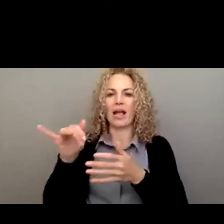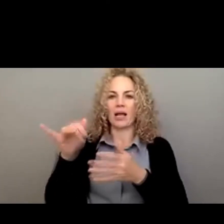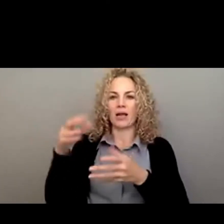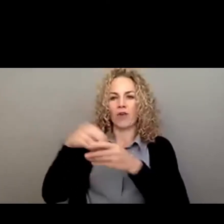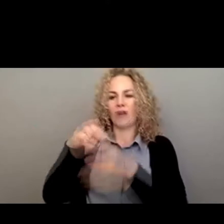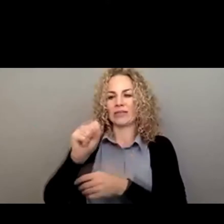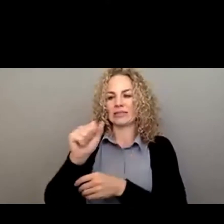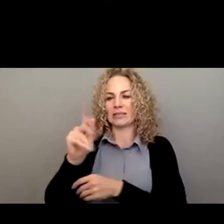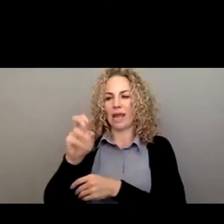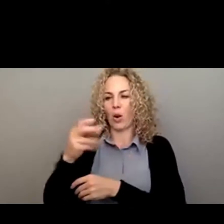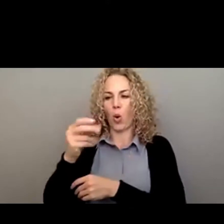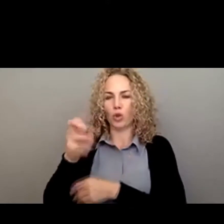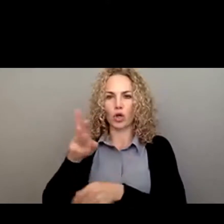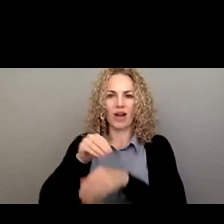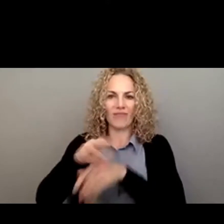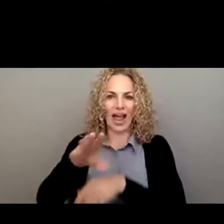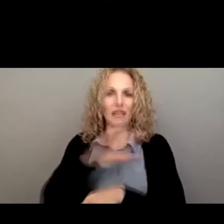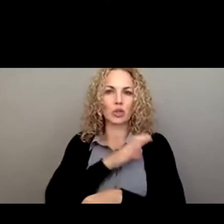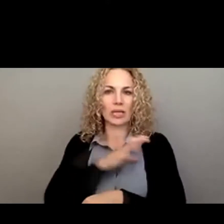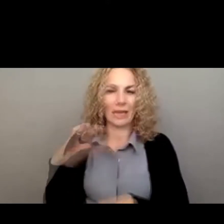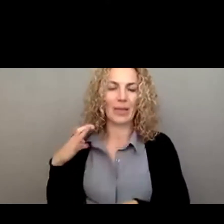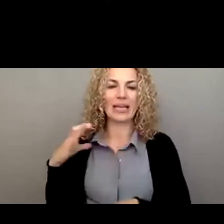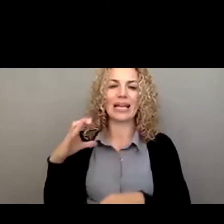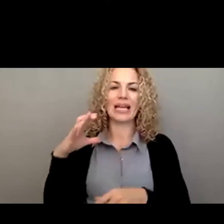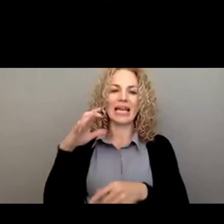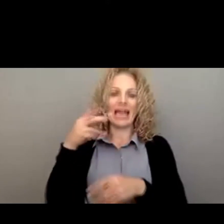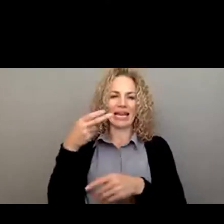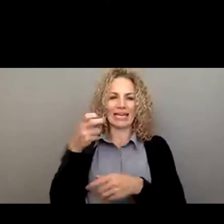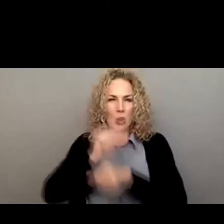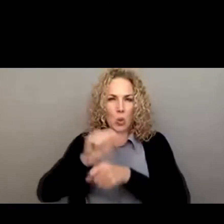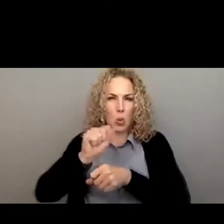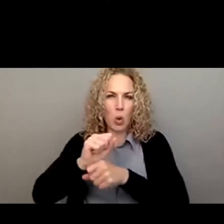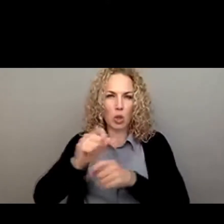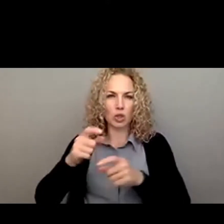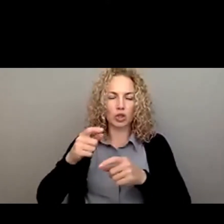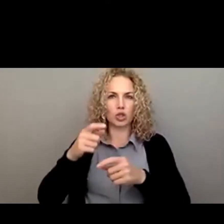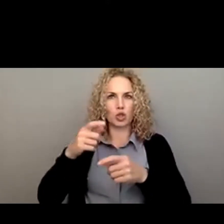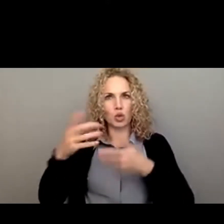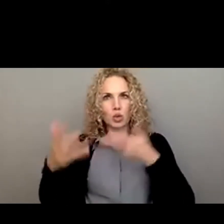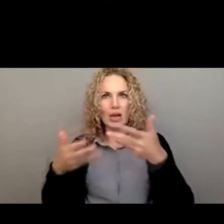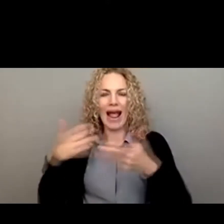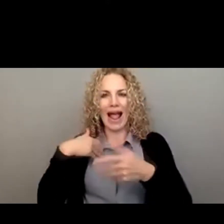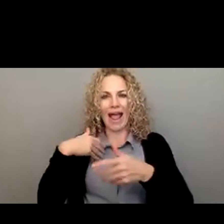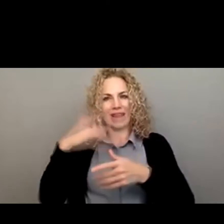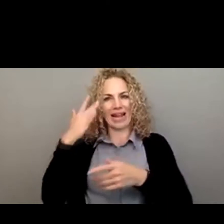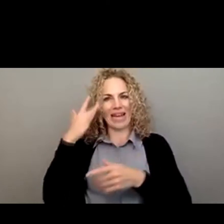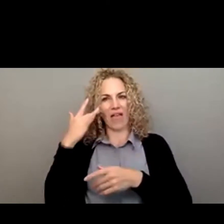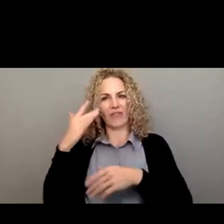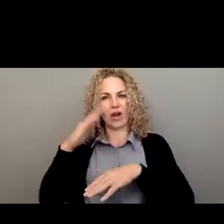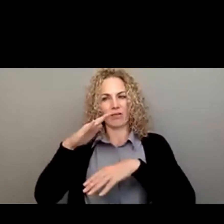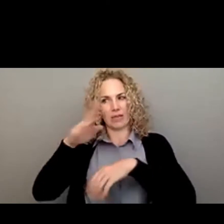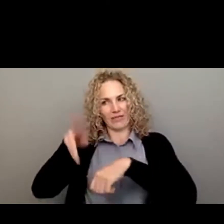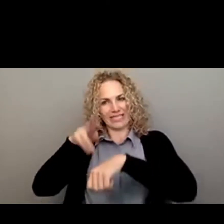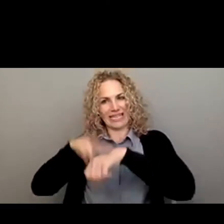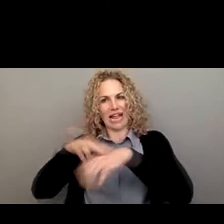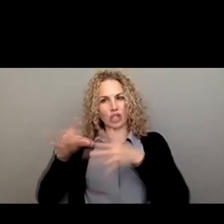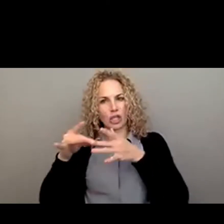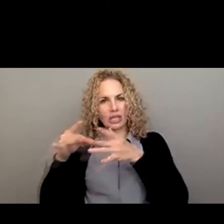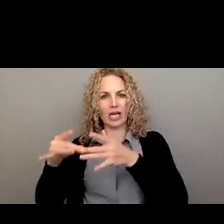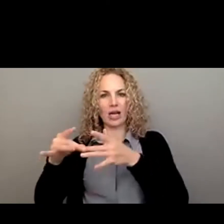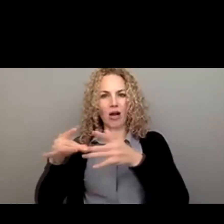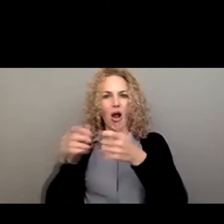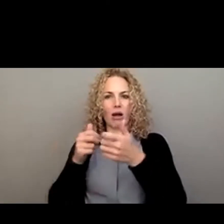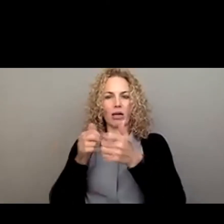and has worked to position California as a national leader on competitive, integrated